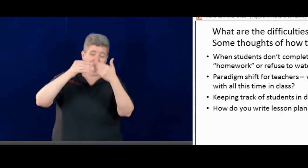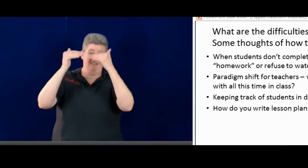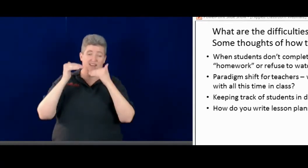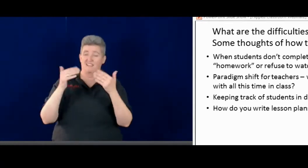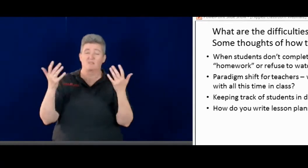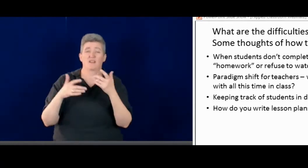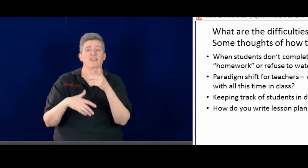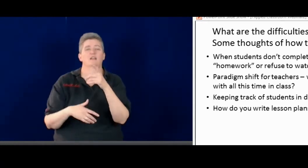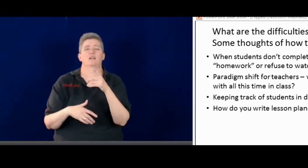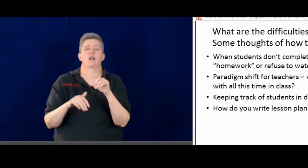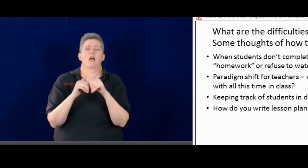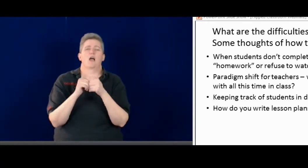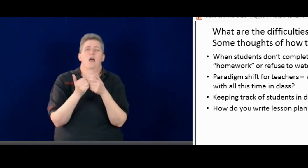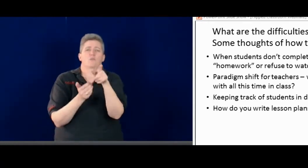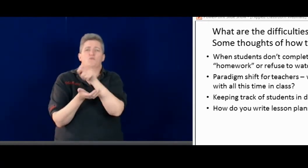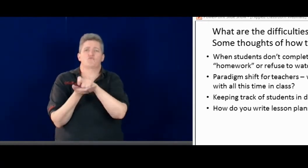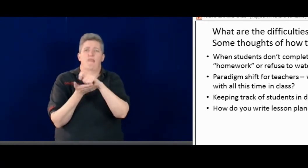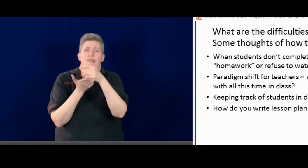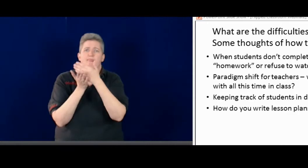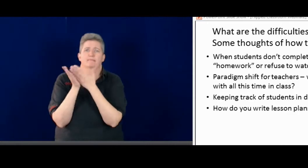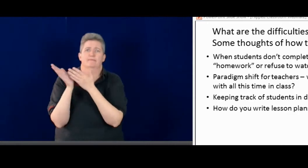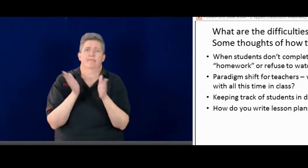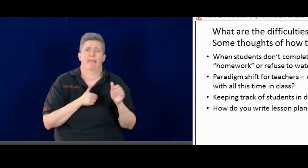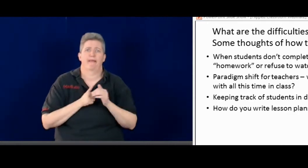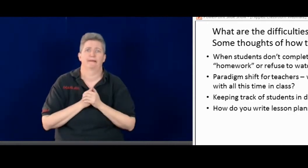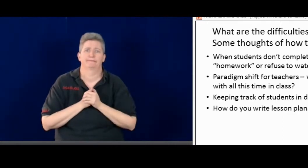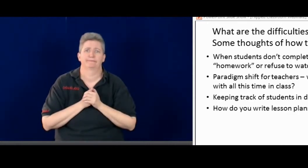process. So that's difficult sometimes.